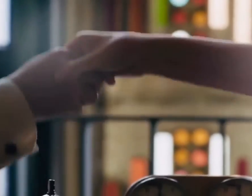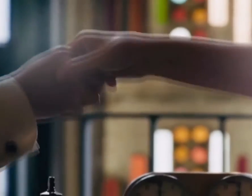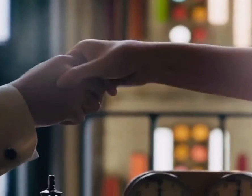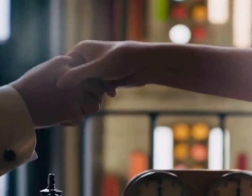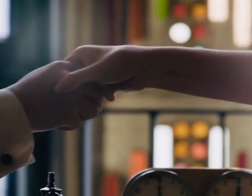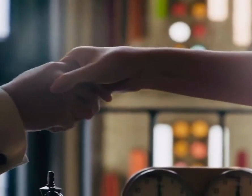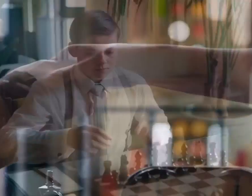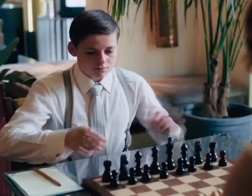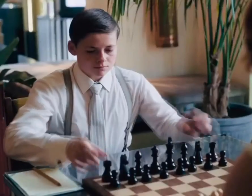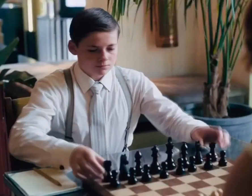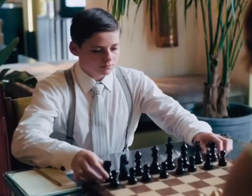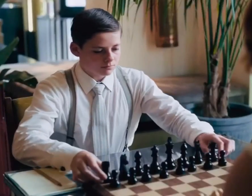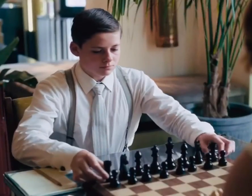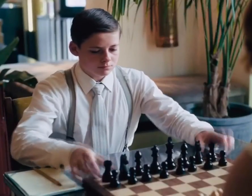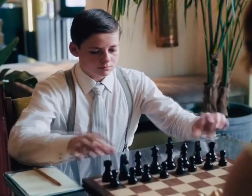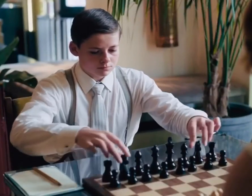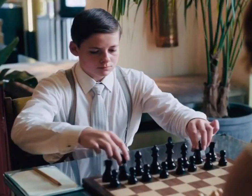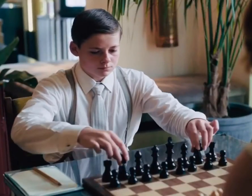Honort.